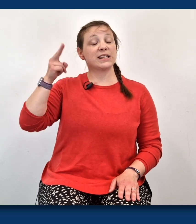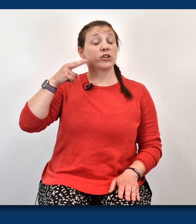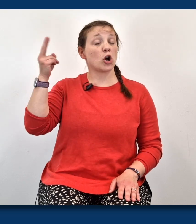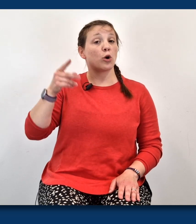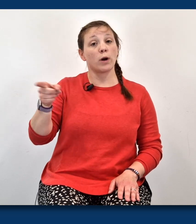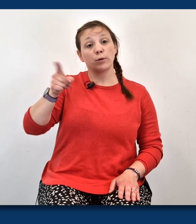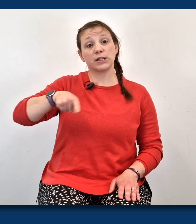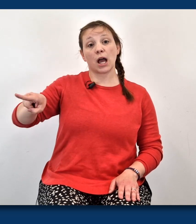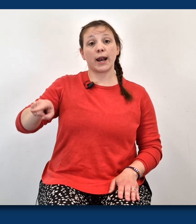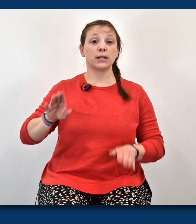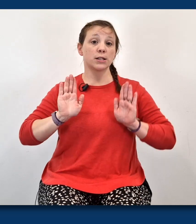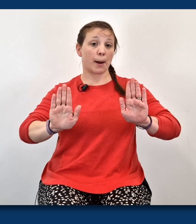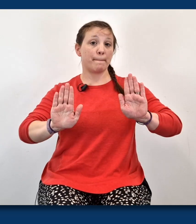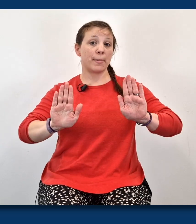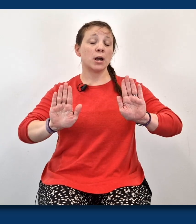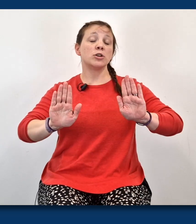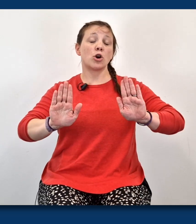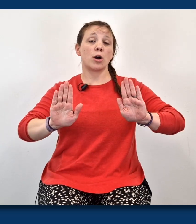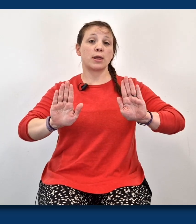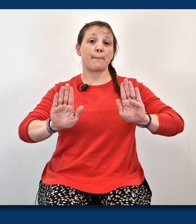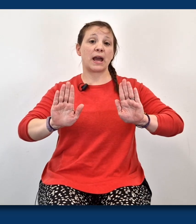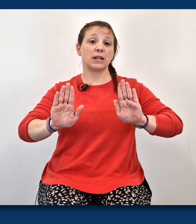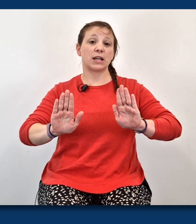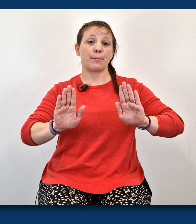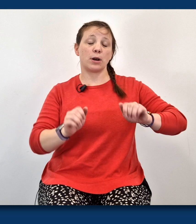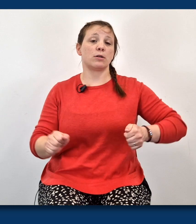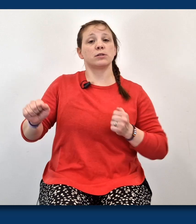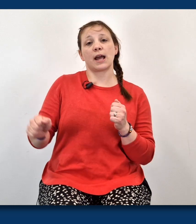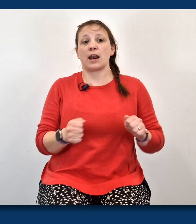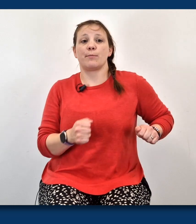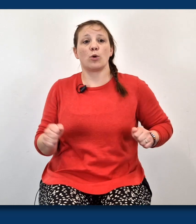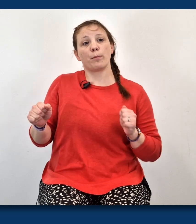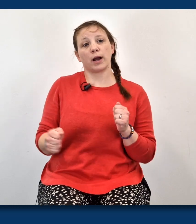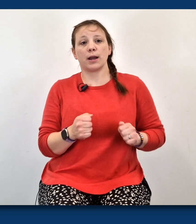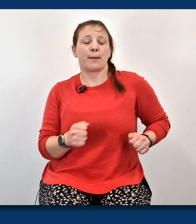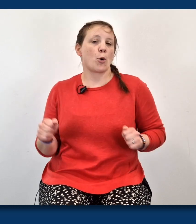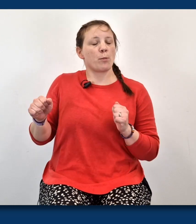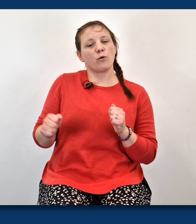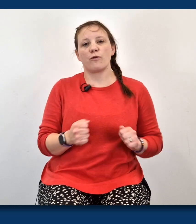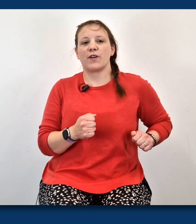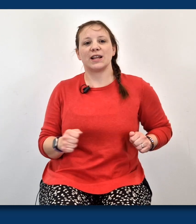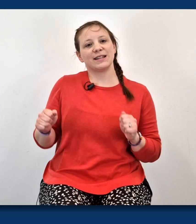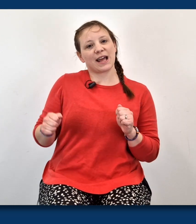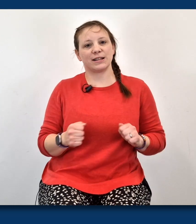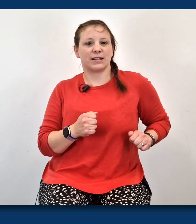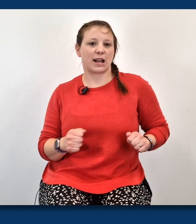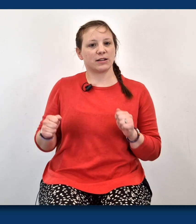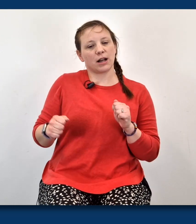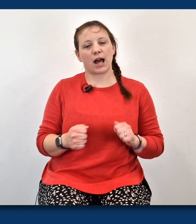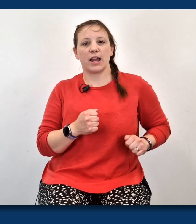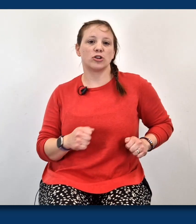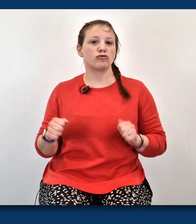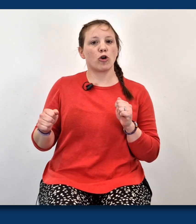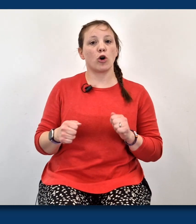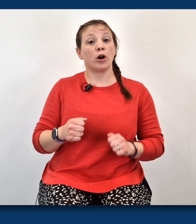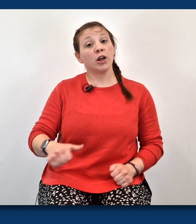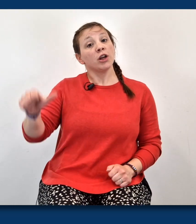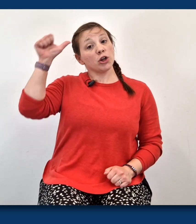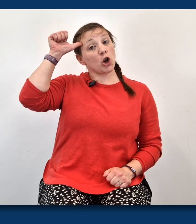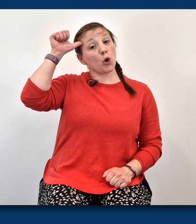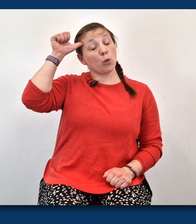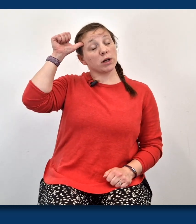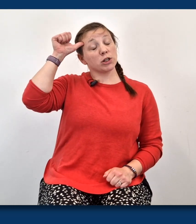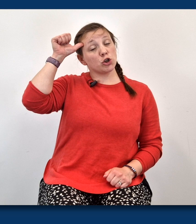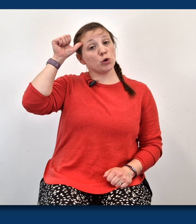Here's a song where we start and stop. Join the bandjammer knows animals up. Keep on moving and dancing as the lions roar.